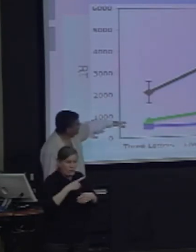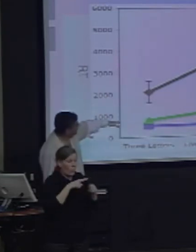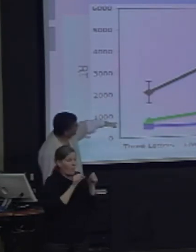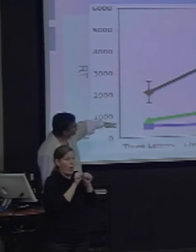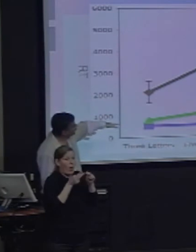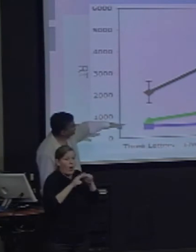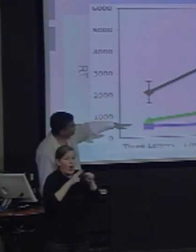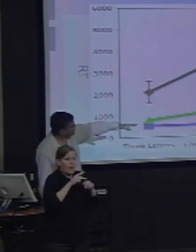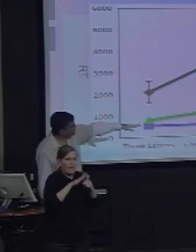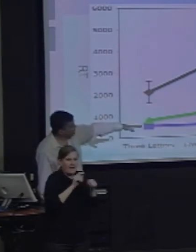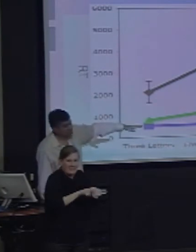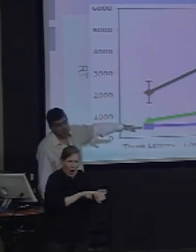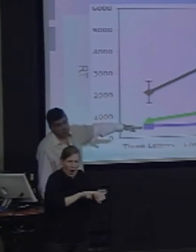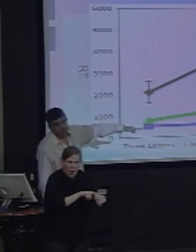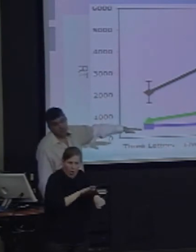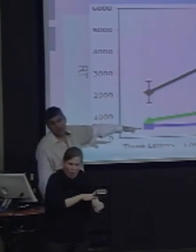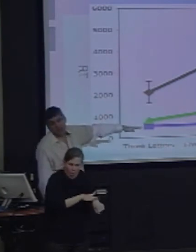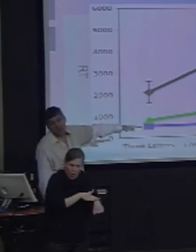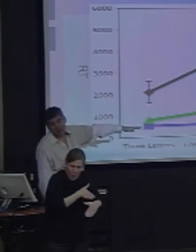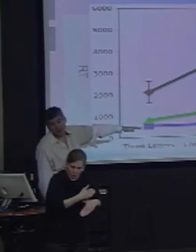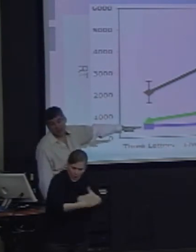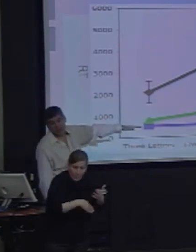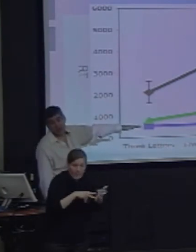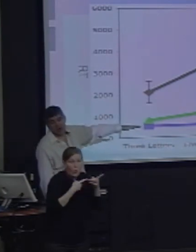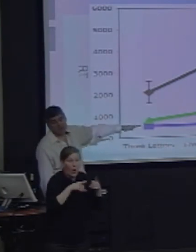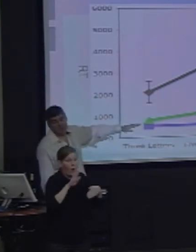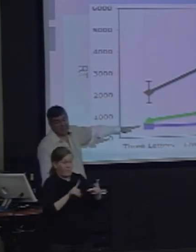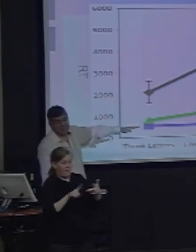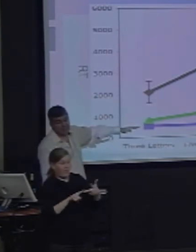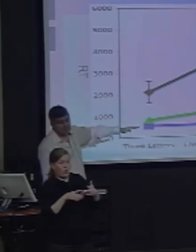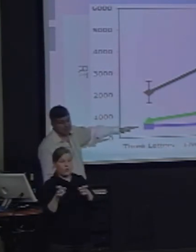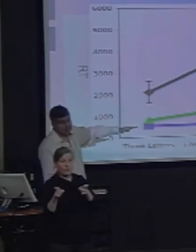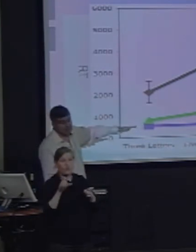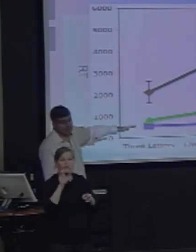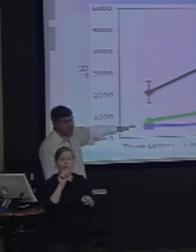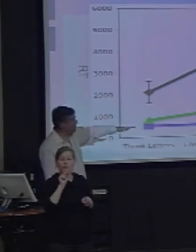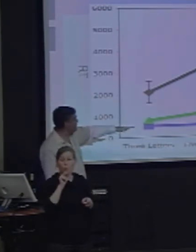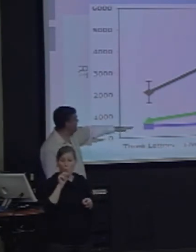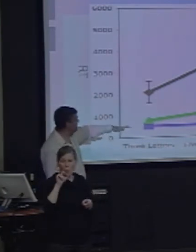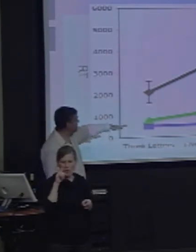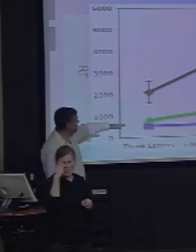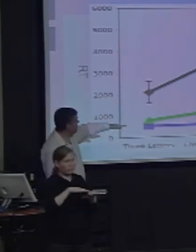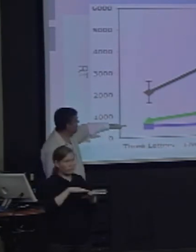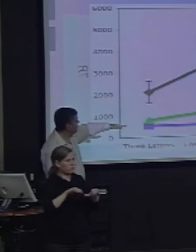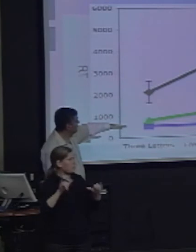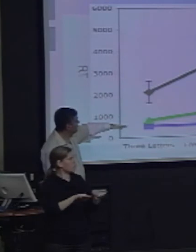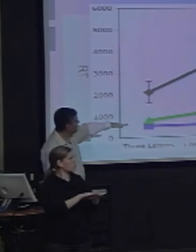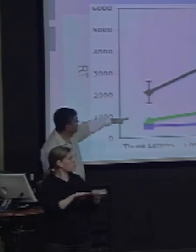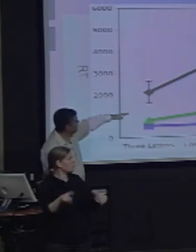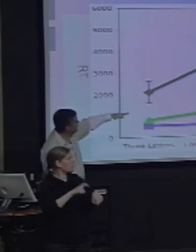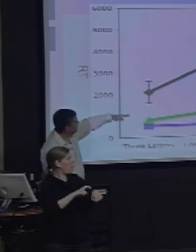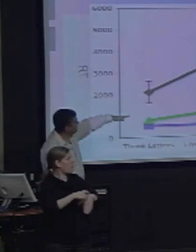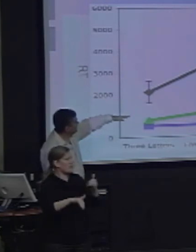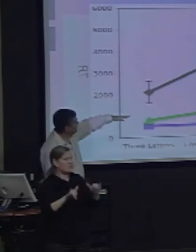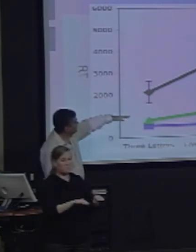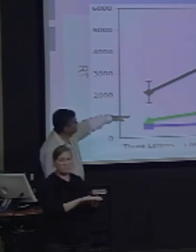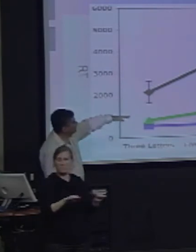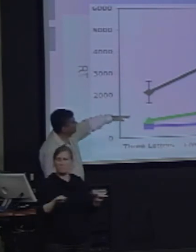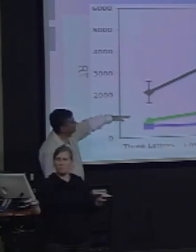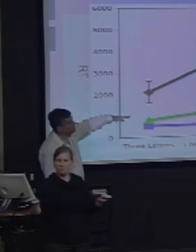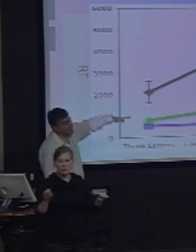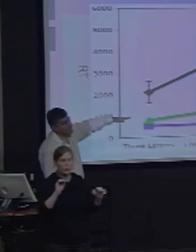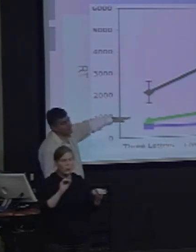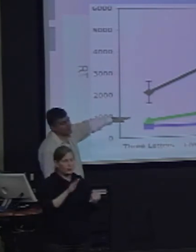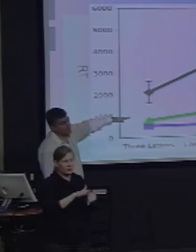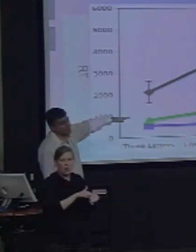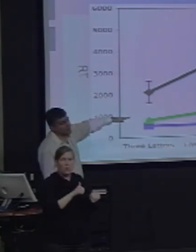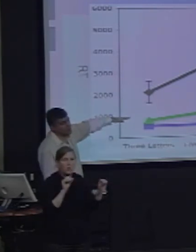compared to controls who show a very small, if any, reliable effect. Okay? What's